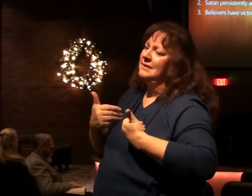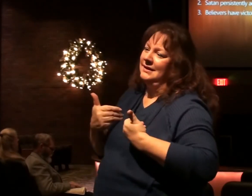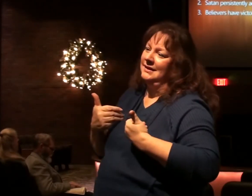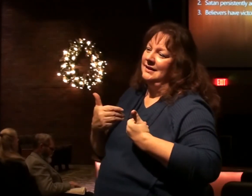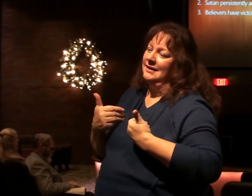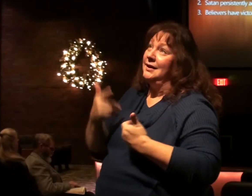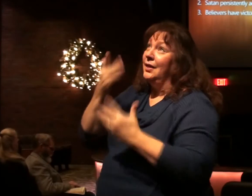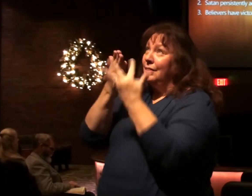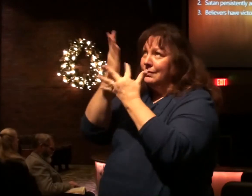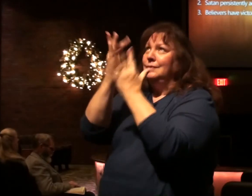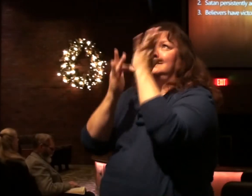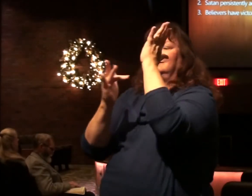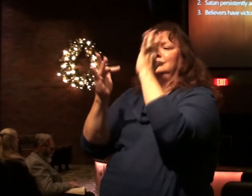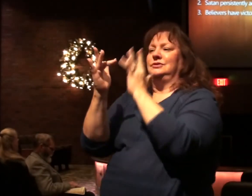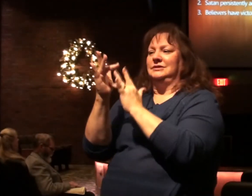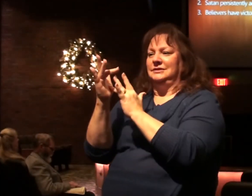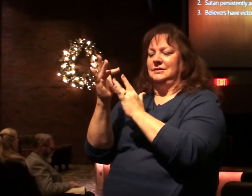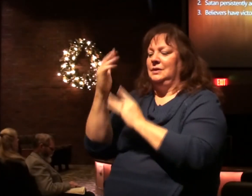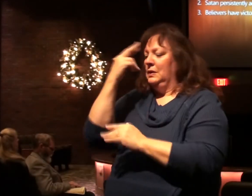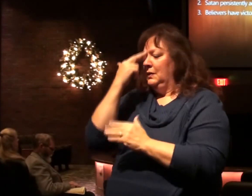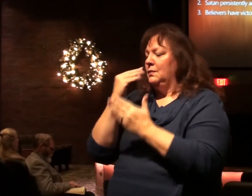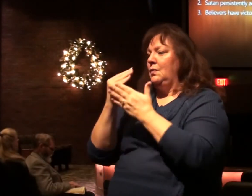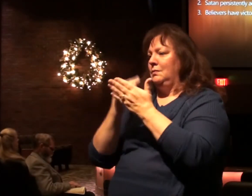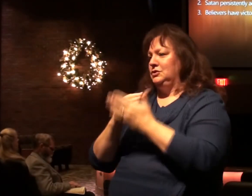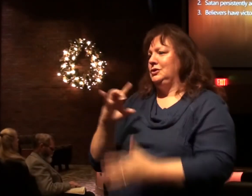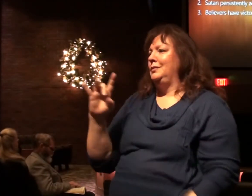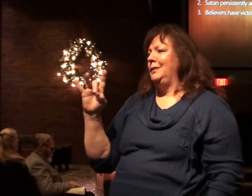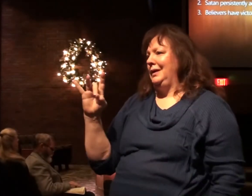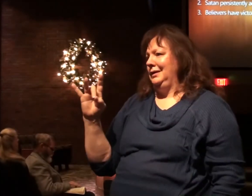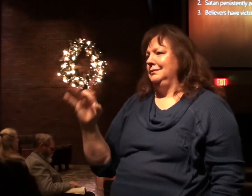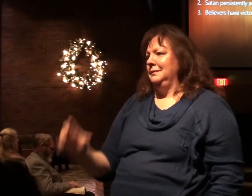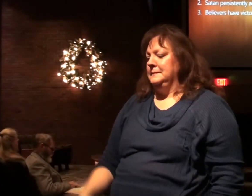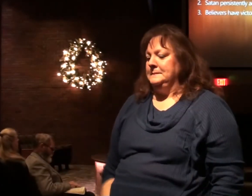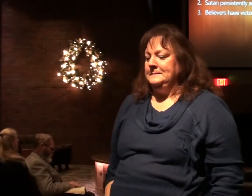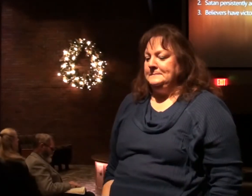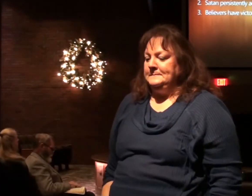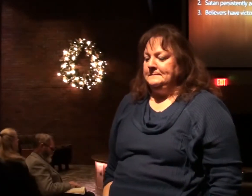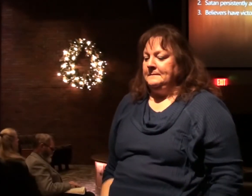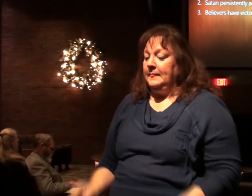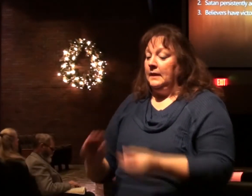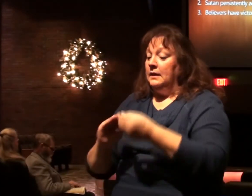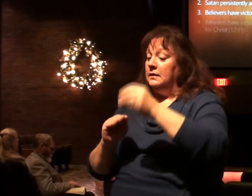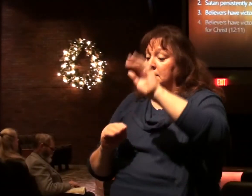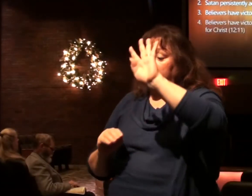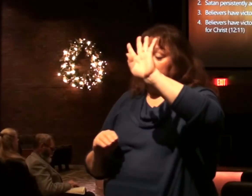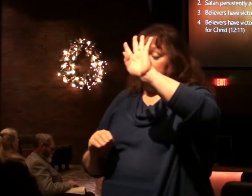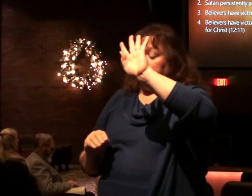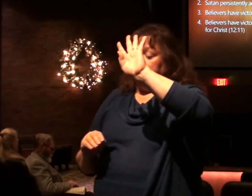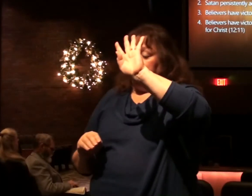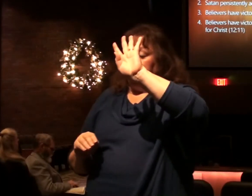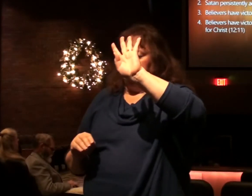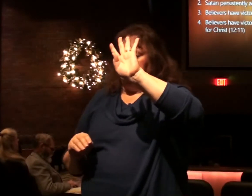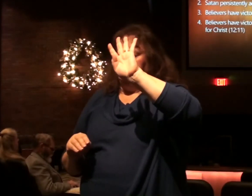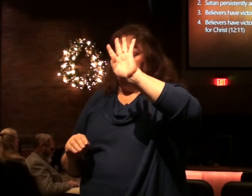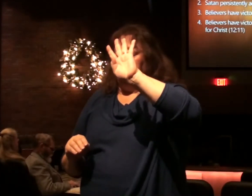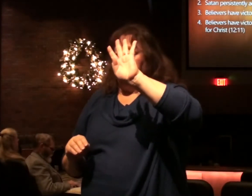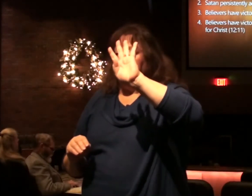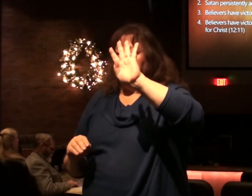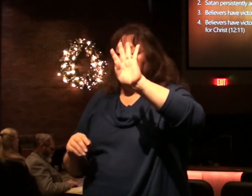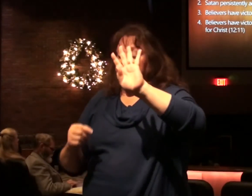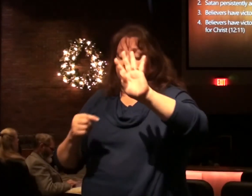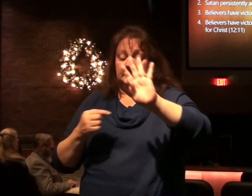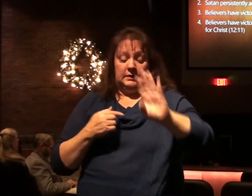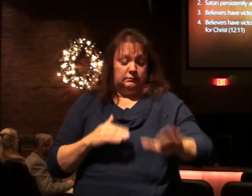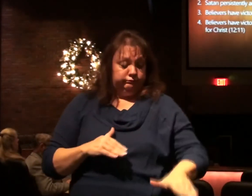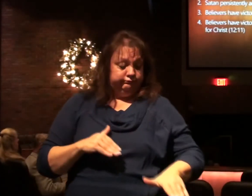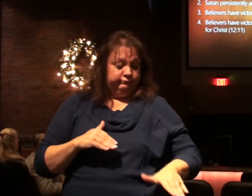have in Christ Jesus Romans 8 tells us. Number four not only have